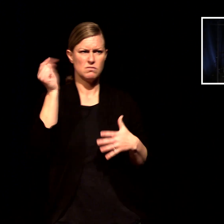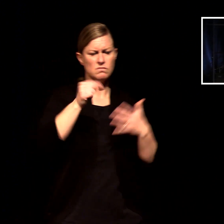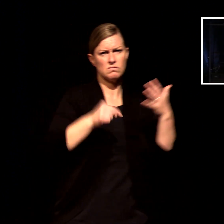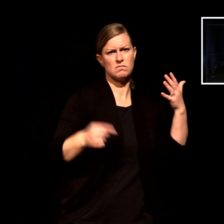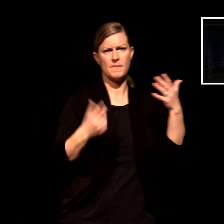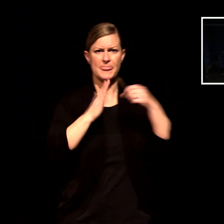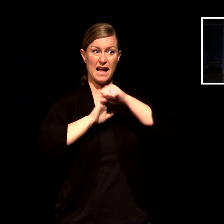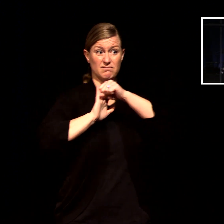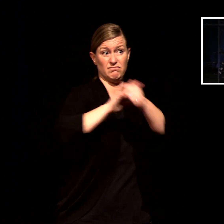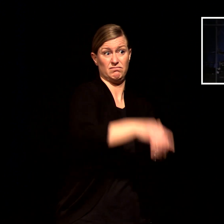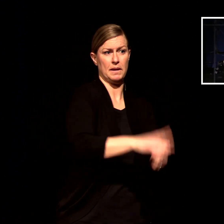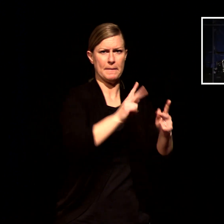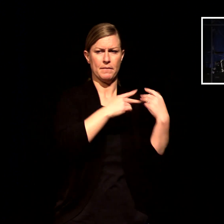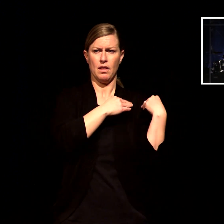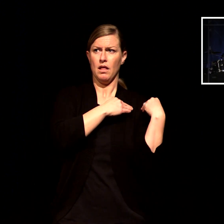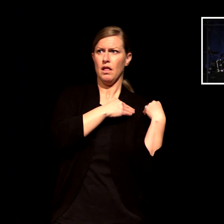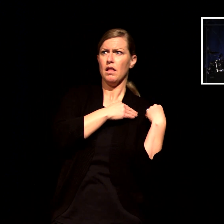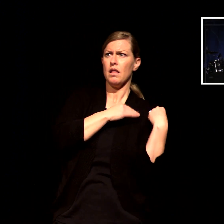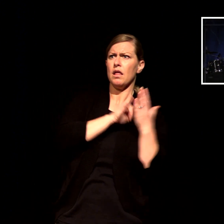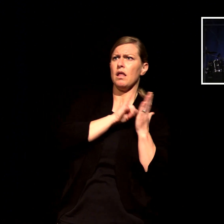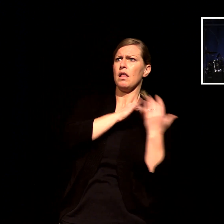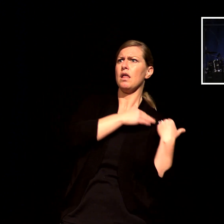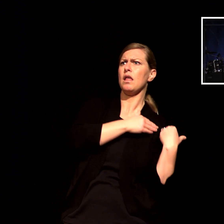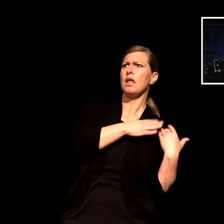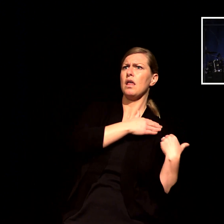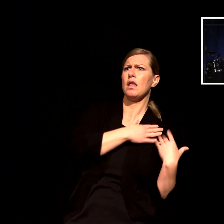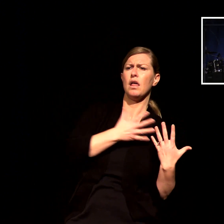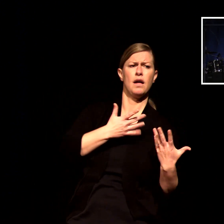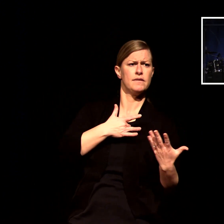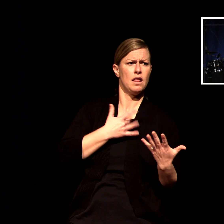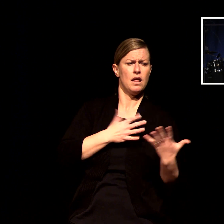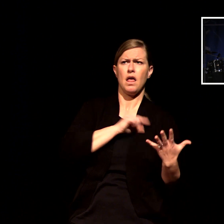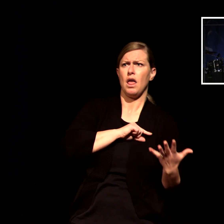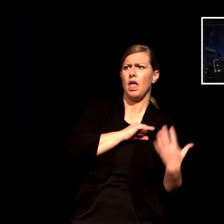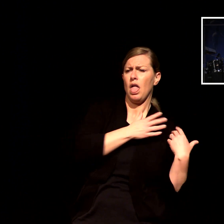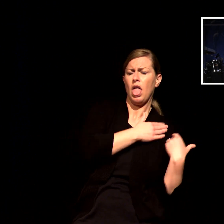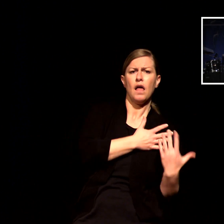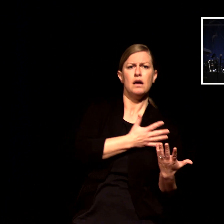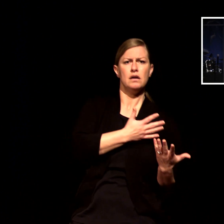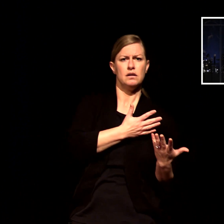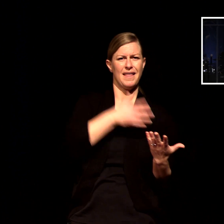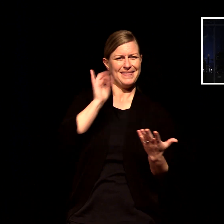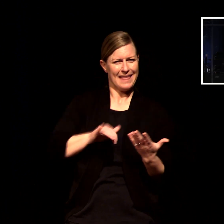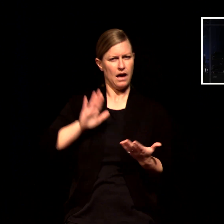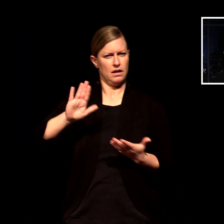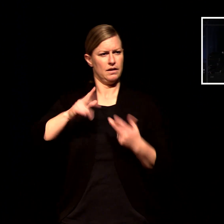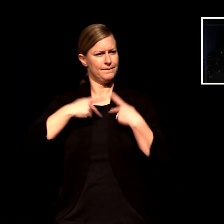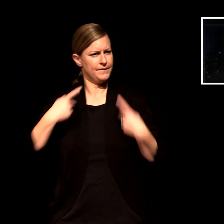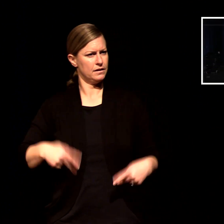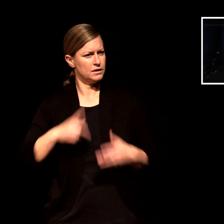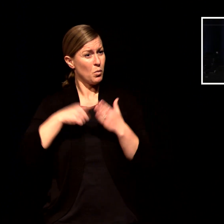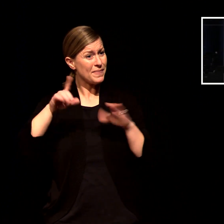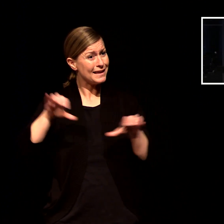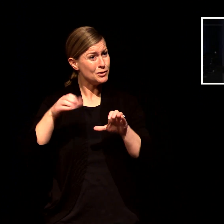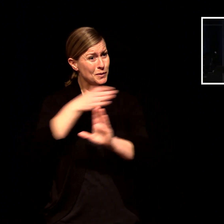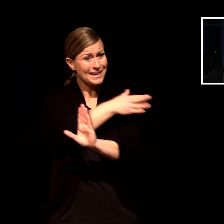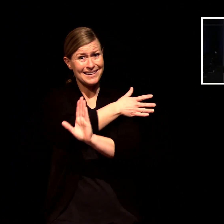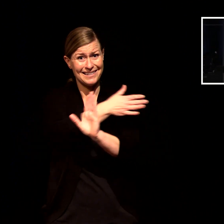this is what they were doing in church any religion that's void of